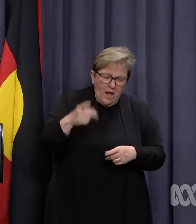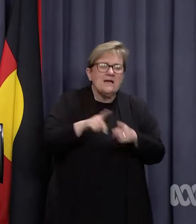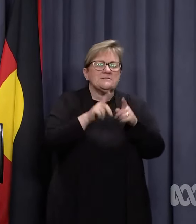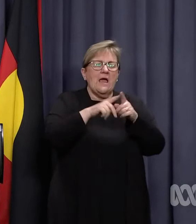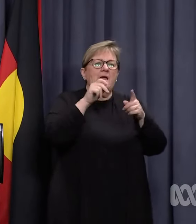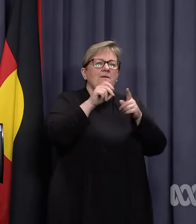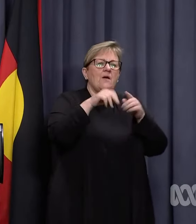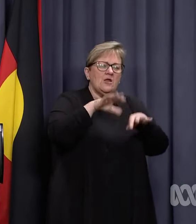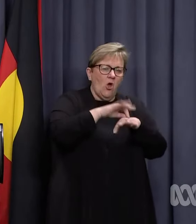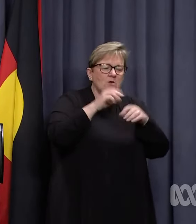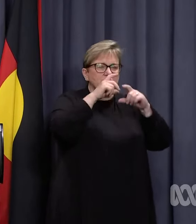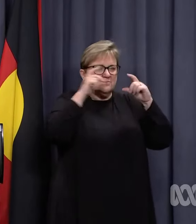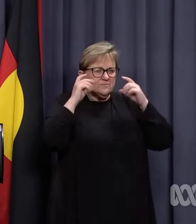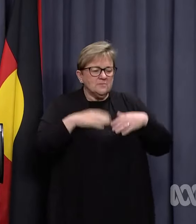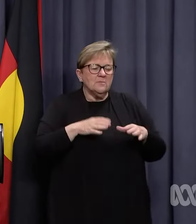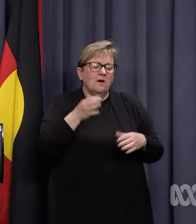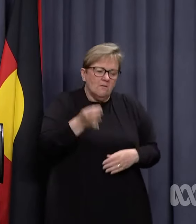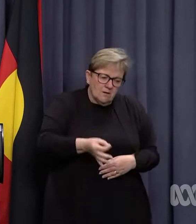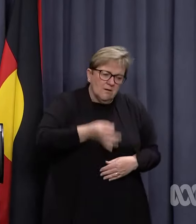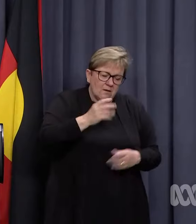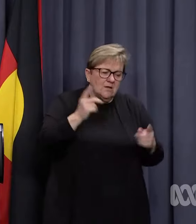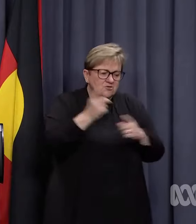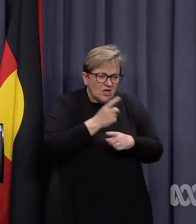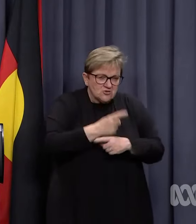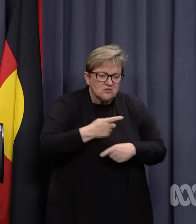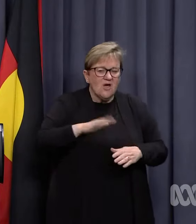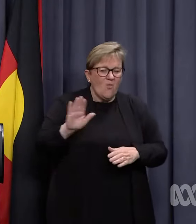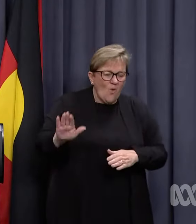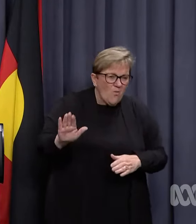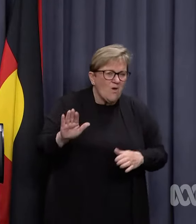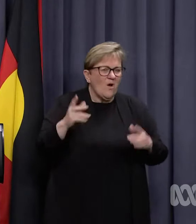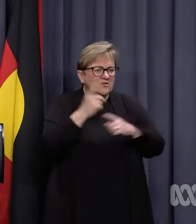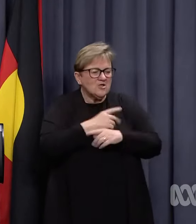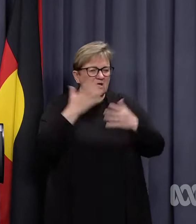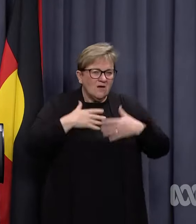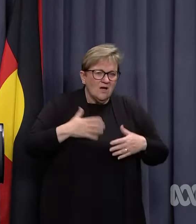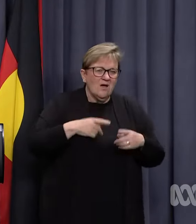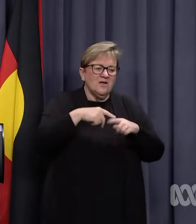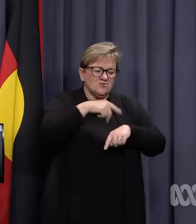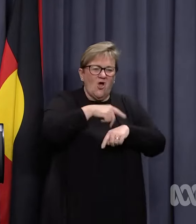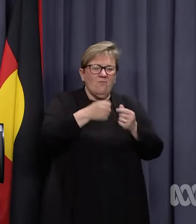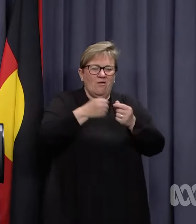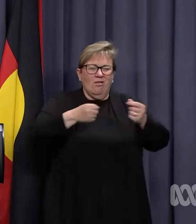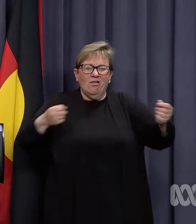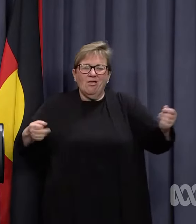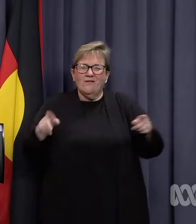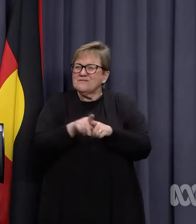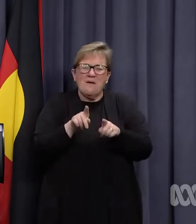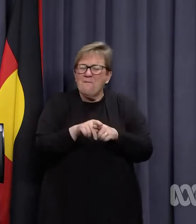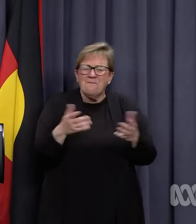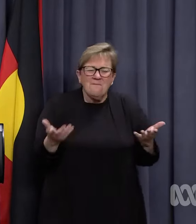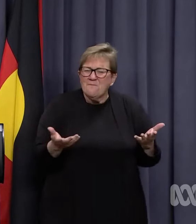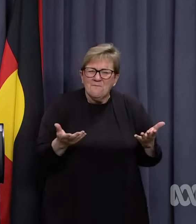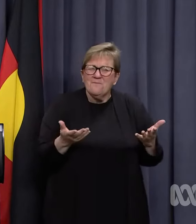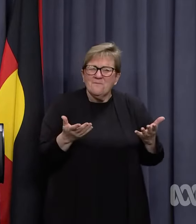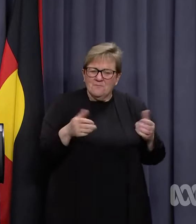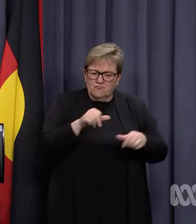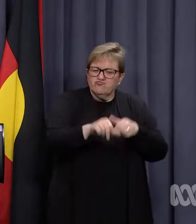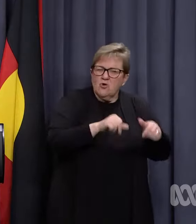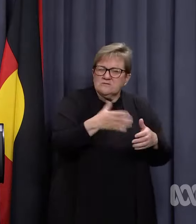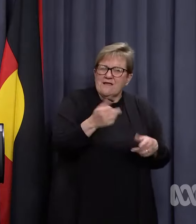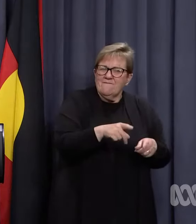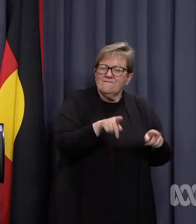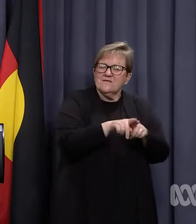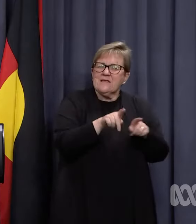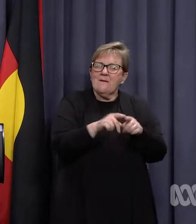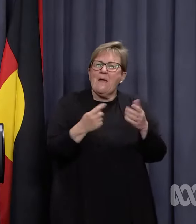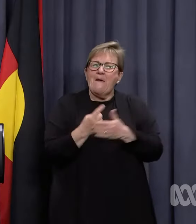changed. We're screening people at the EDs. We're triaging them. People are having rats. So there's a whole range of processes that are